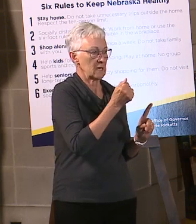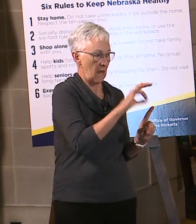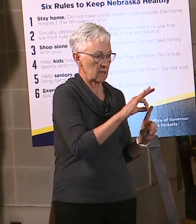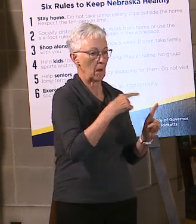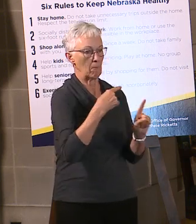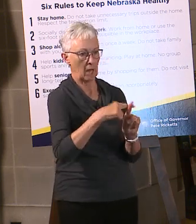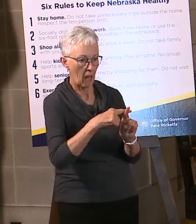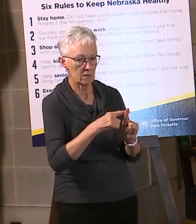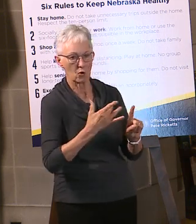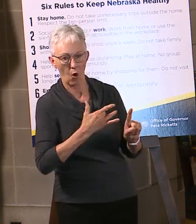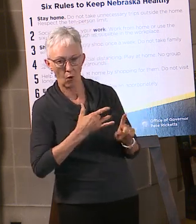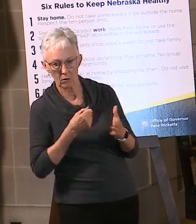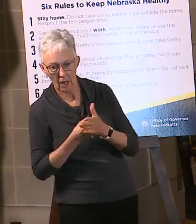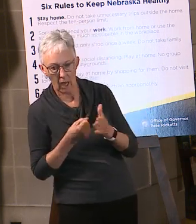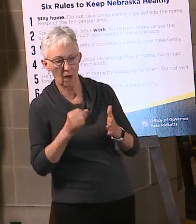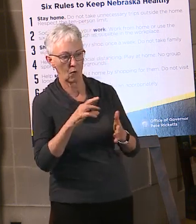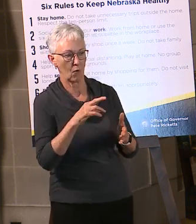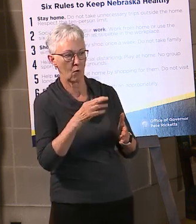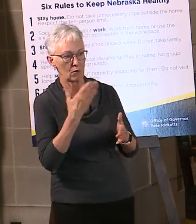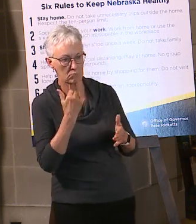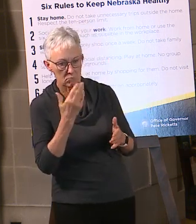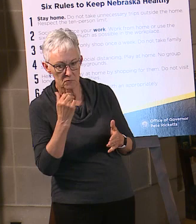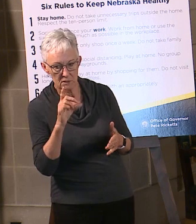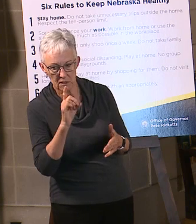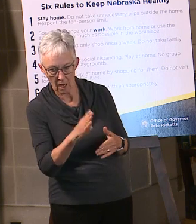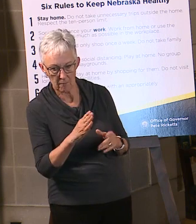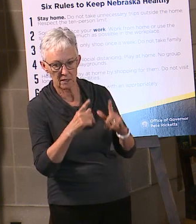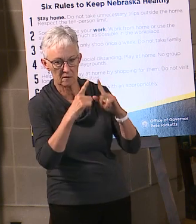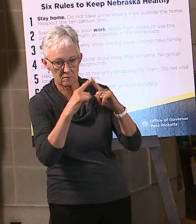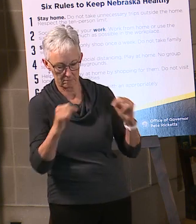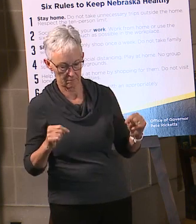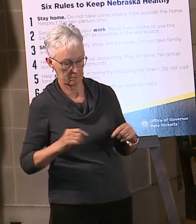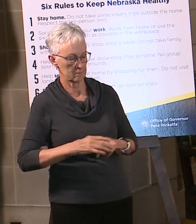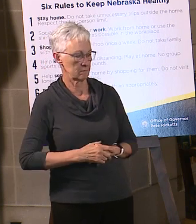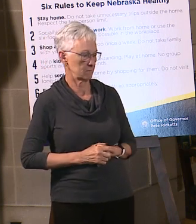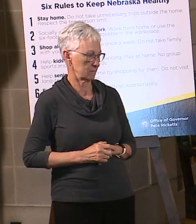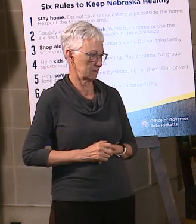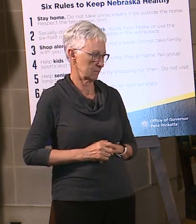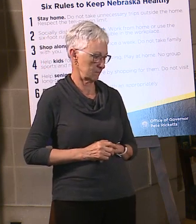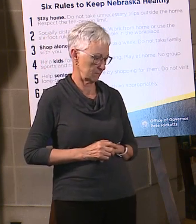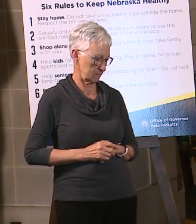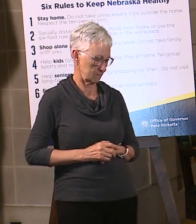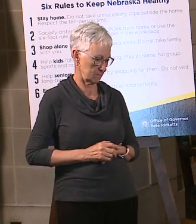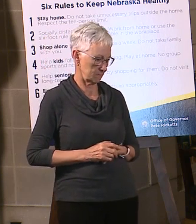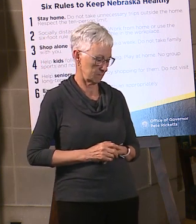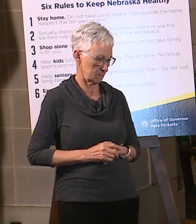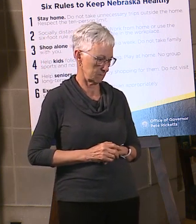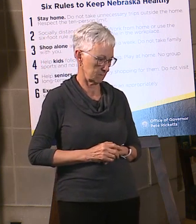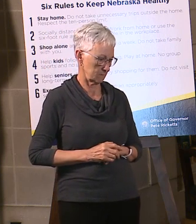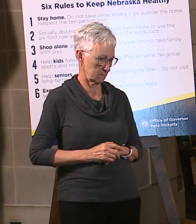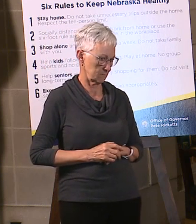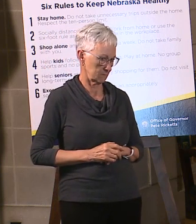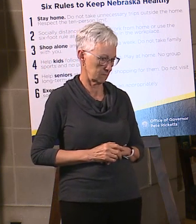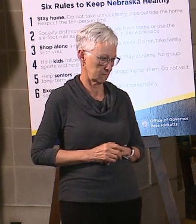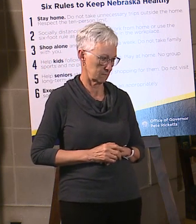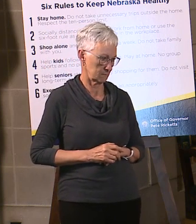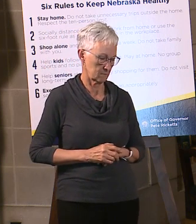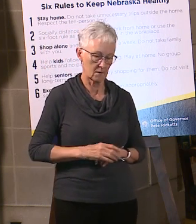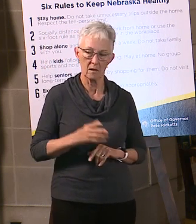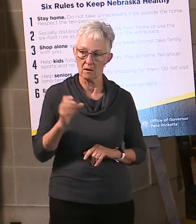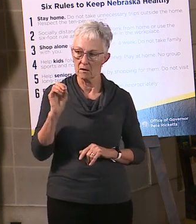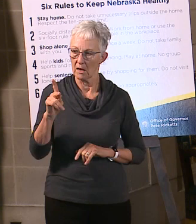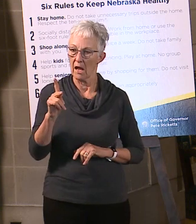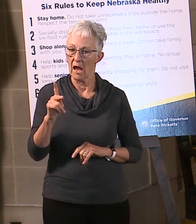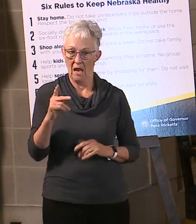If the goal to reopen lies on not overwhelming the healthcare system, what has been the hospitalization rate of those tested positive?